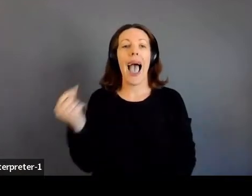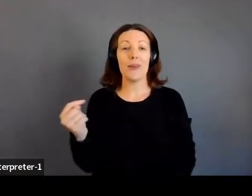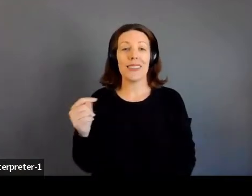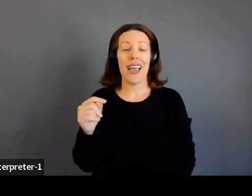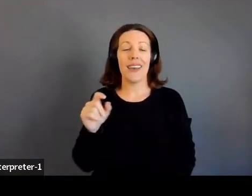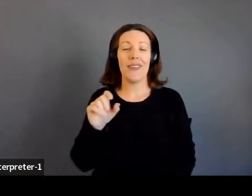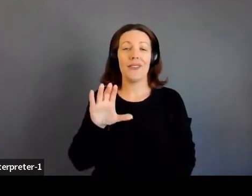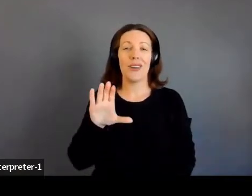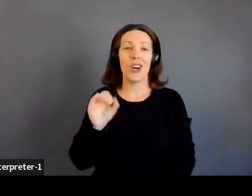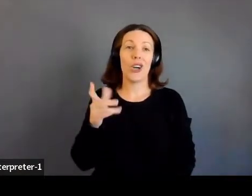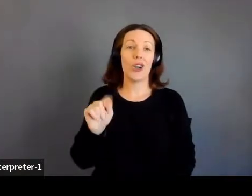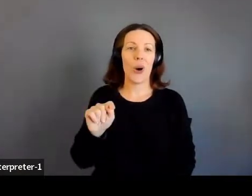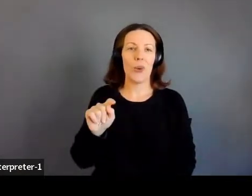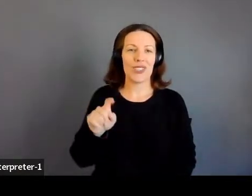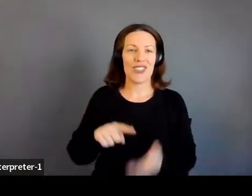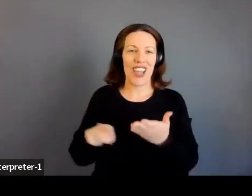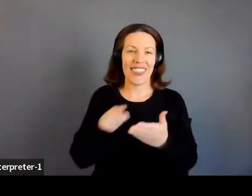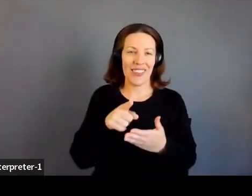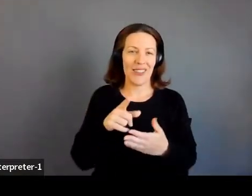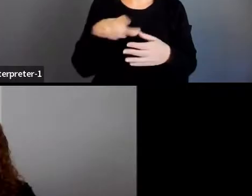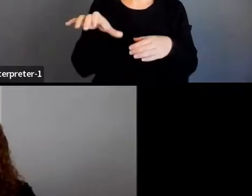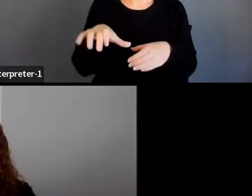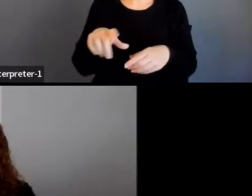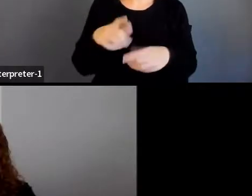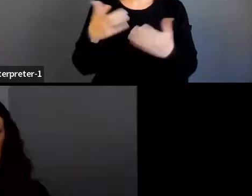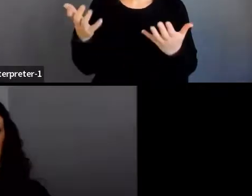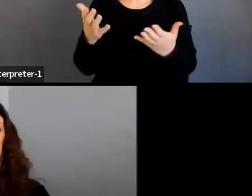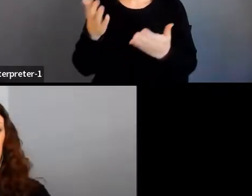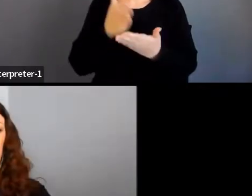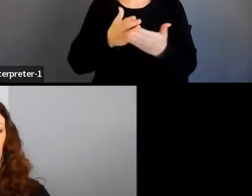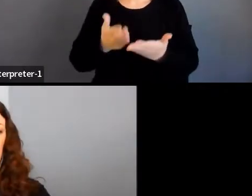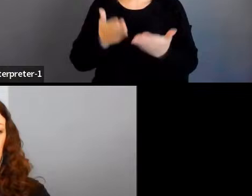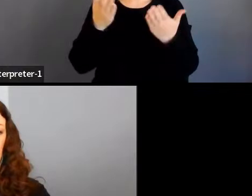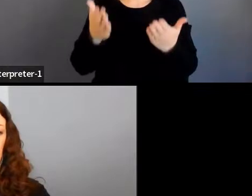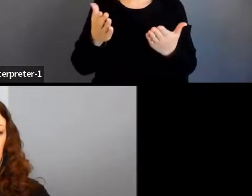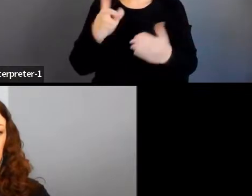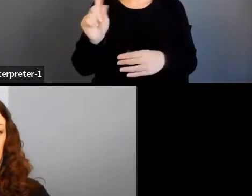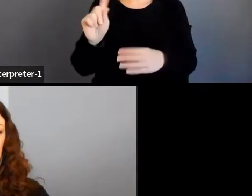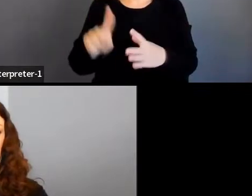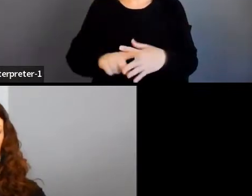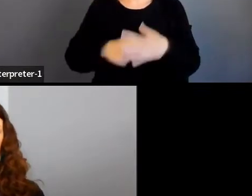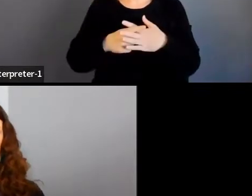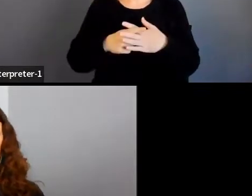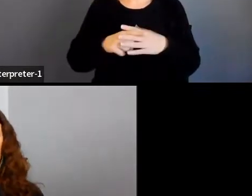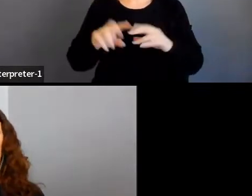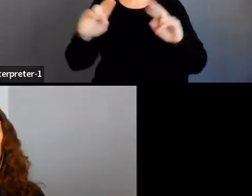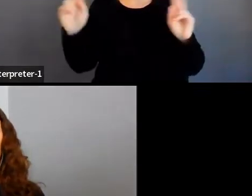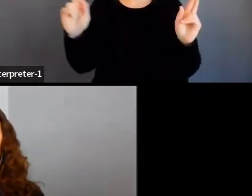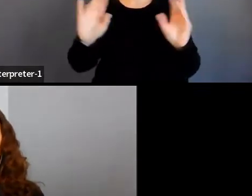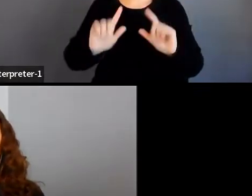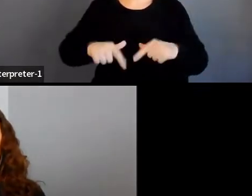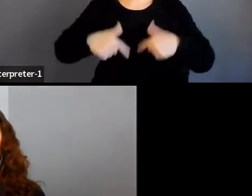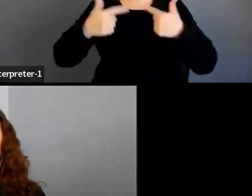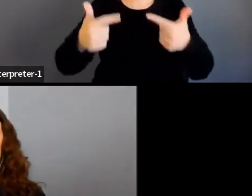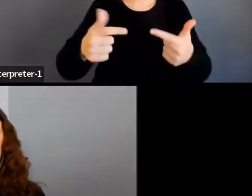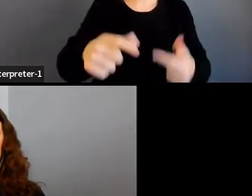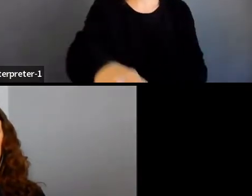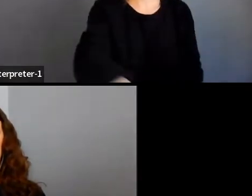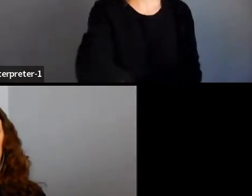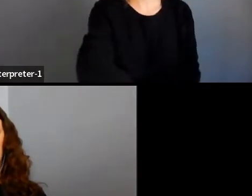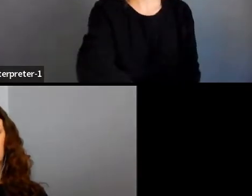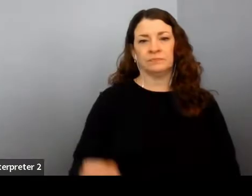what are some recommendations, uh, that you suggest at the start for mentorship? Yeah, absolutely. So,